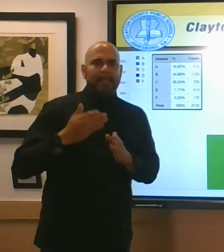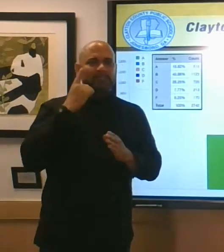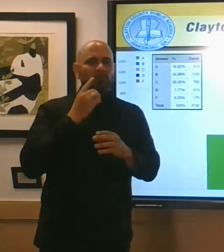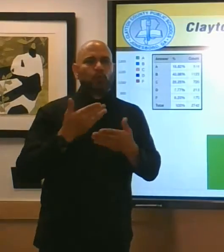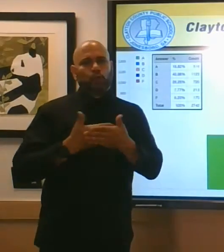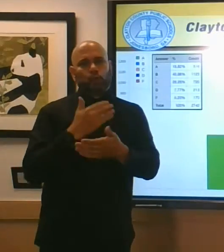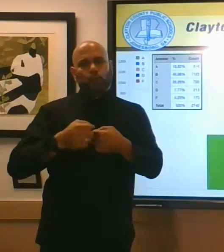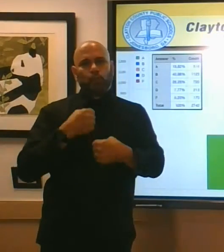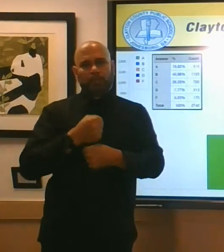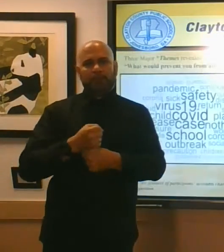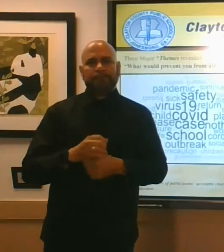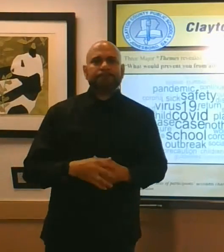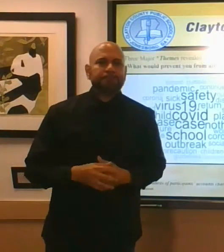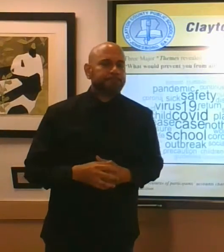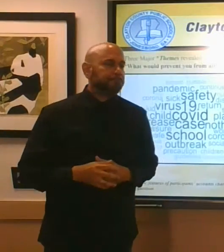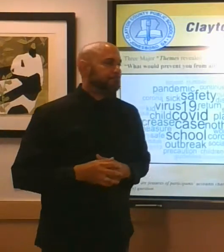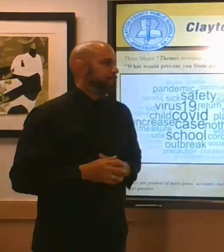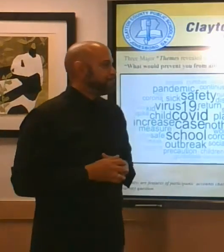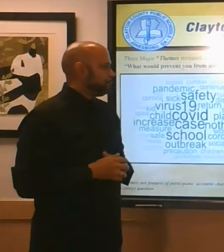the new year